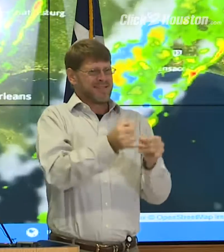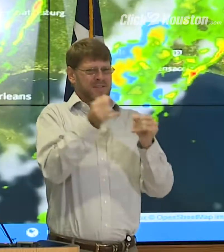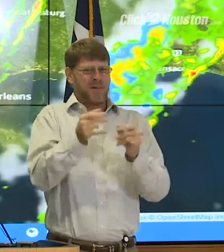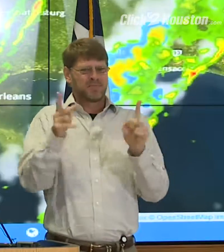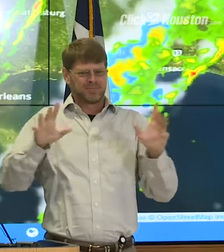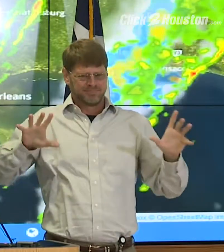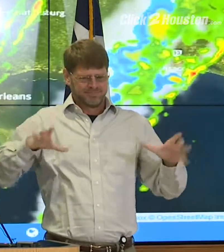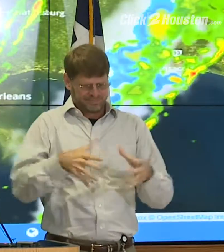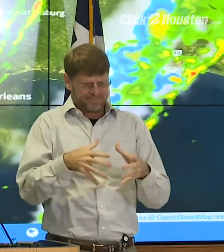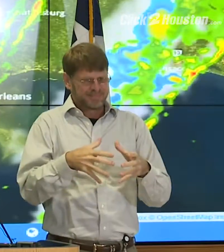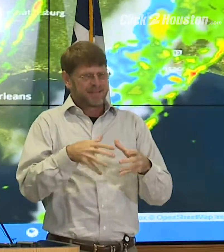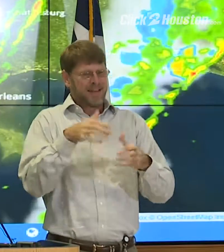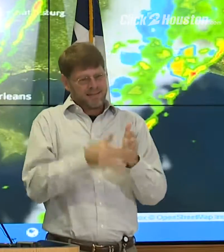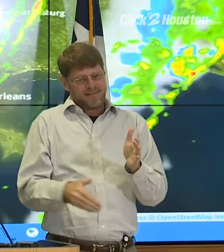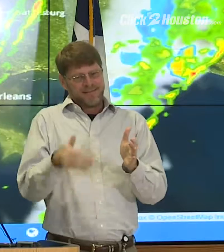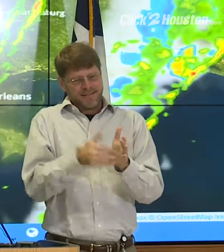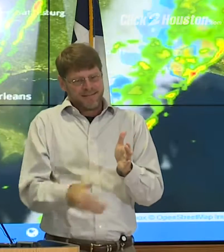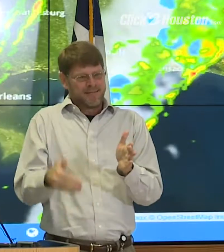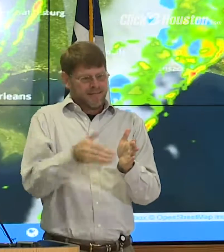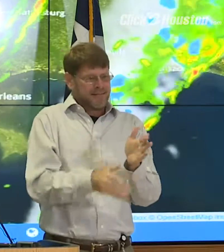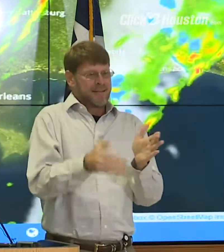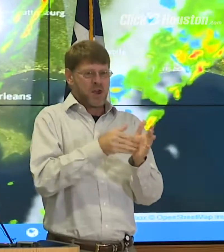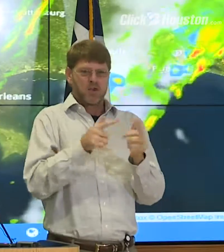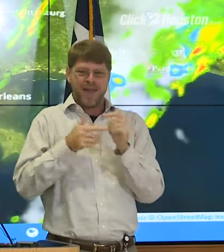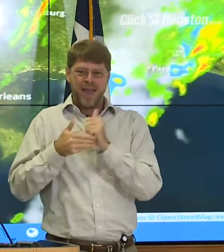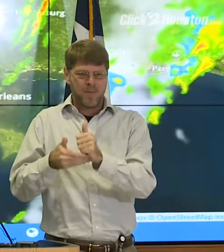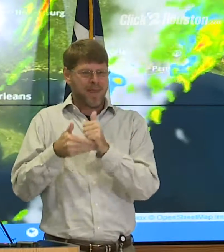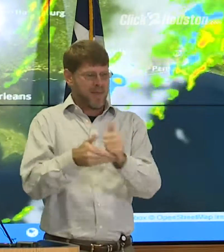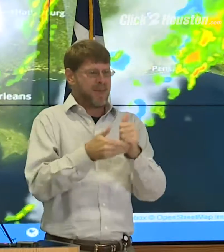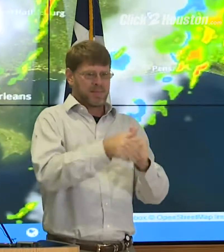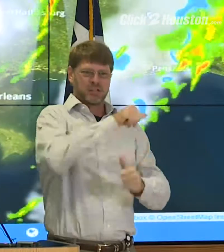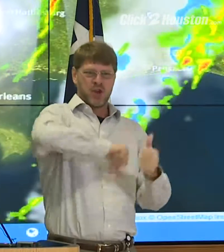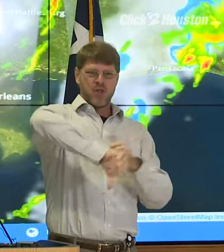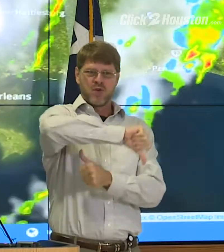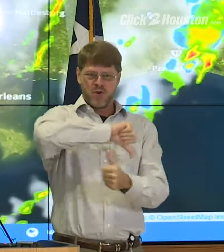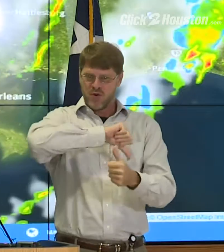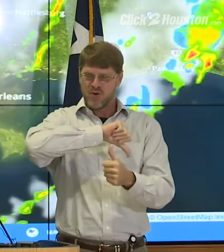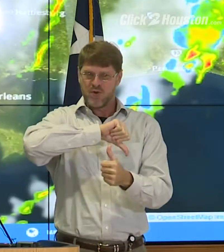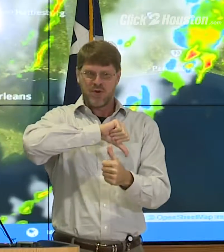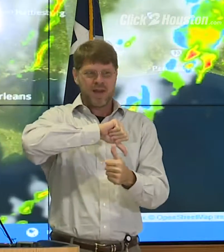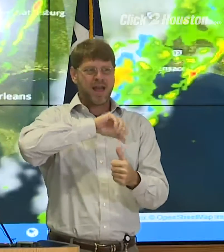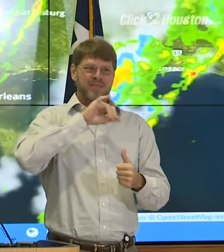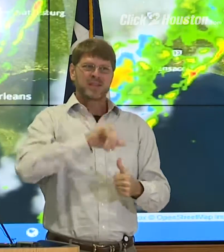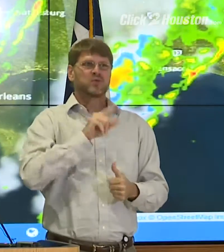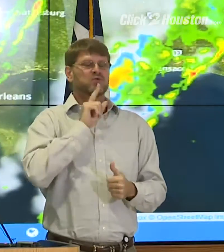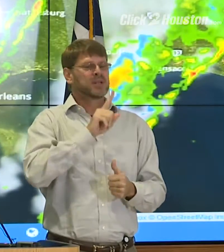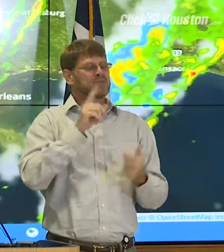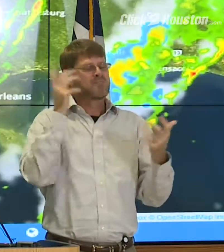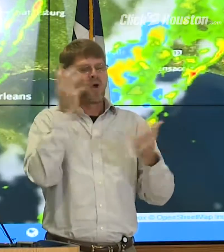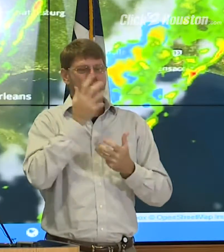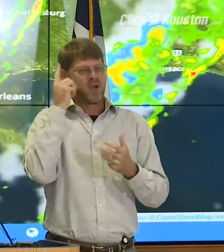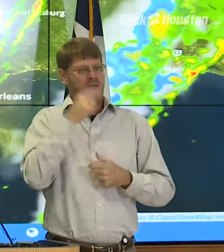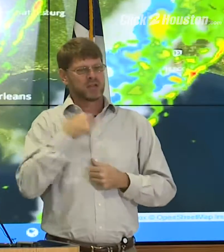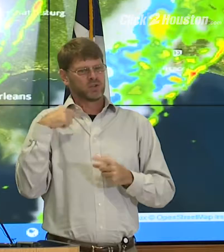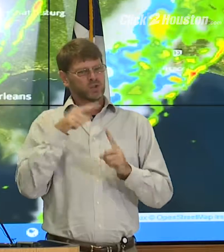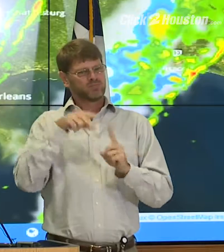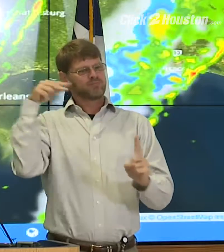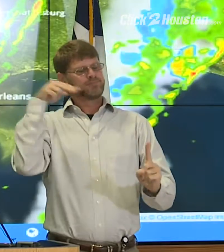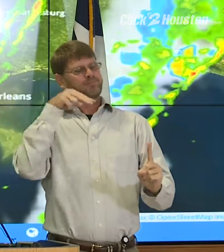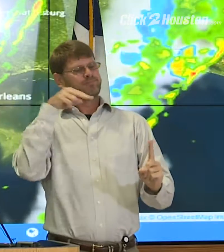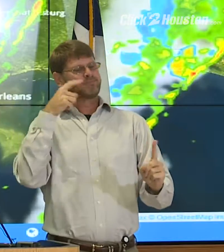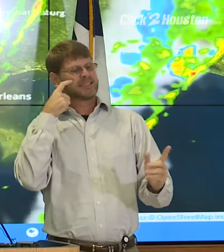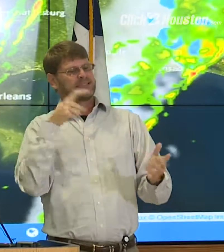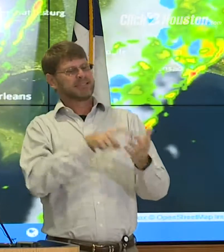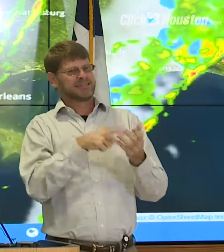come together time and time again and begin to help themselves. And that is just remarkable for us to continue to see.